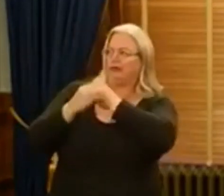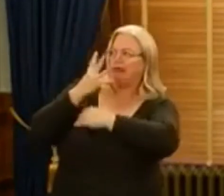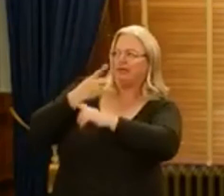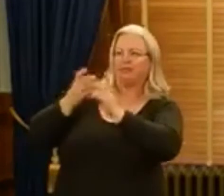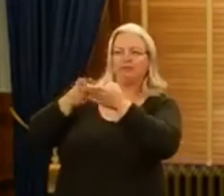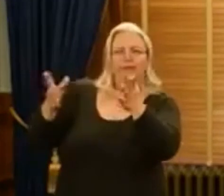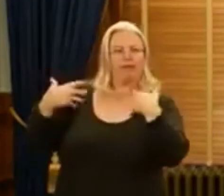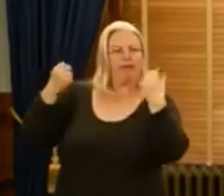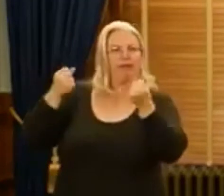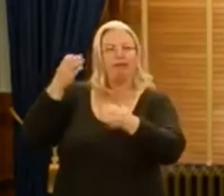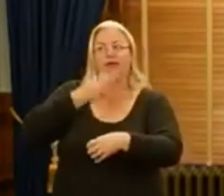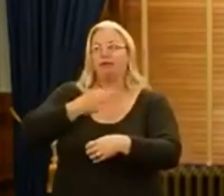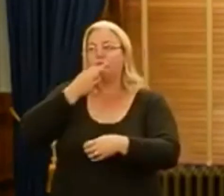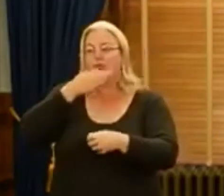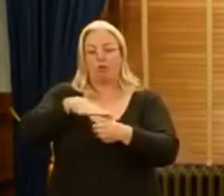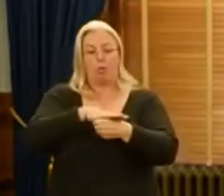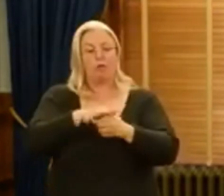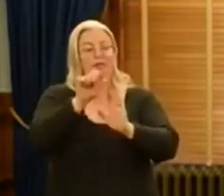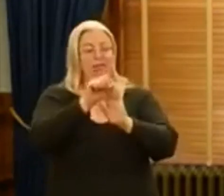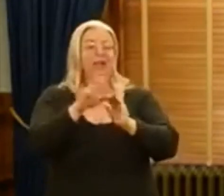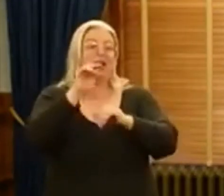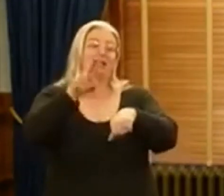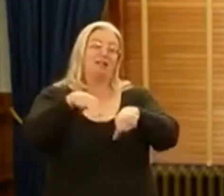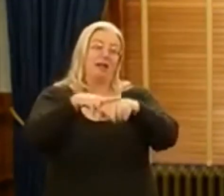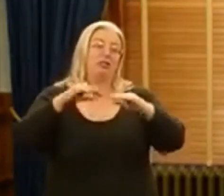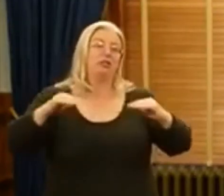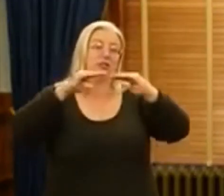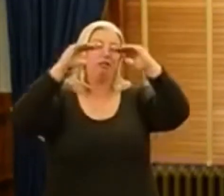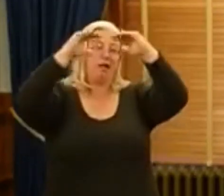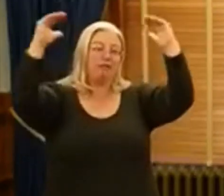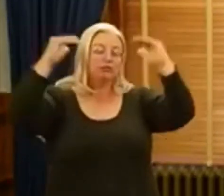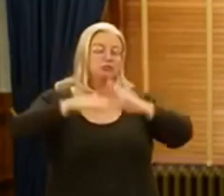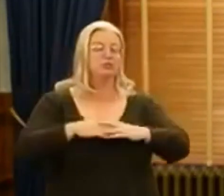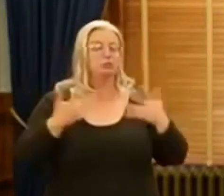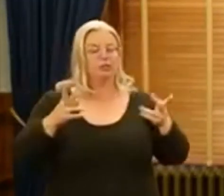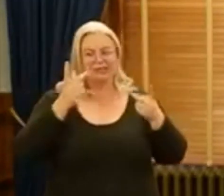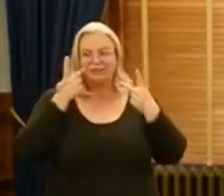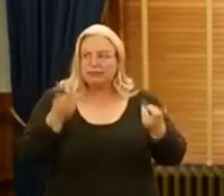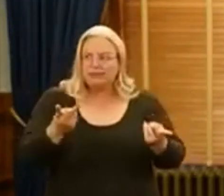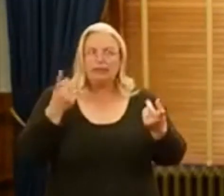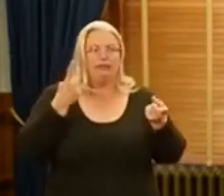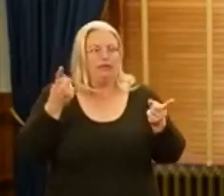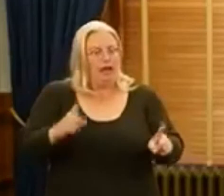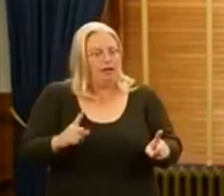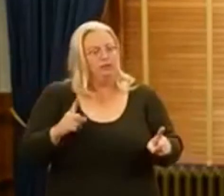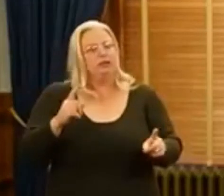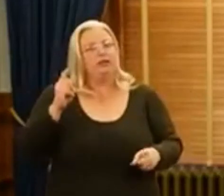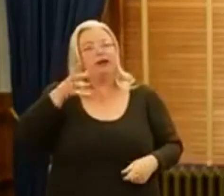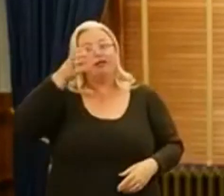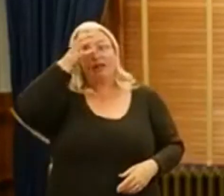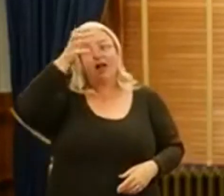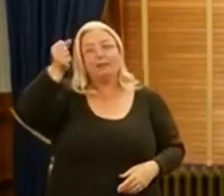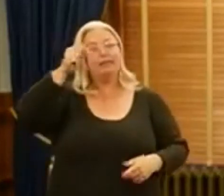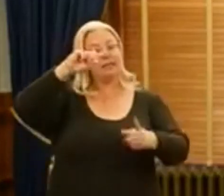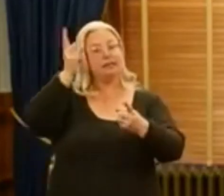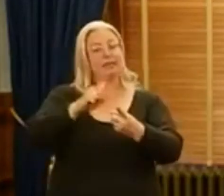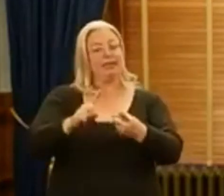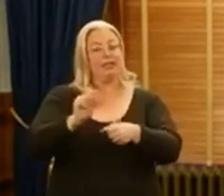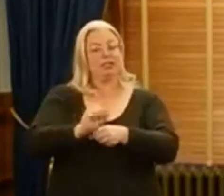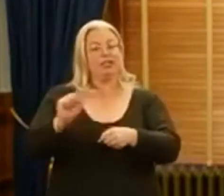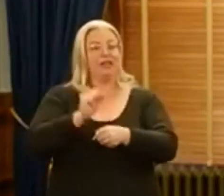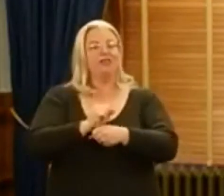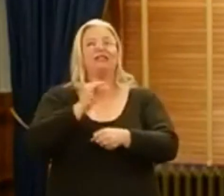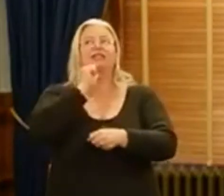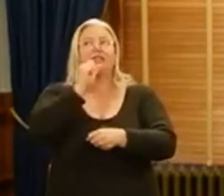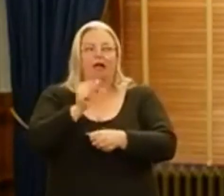experts on the local, state, and national levels. We have seen what can happen when these common sense mitigation efforts are not